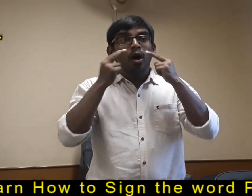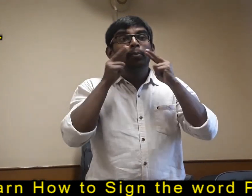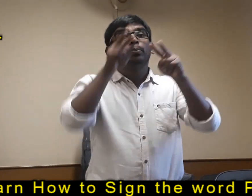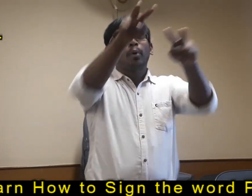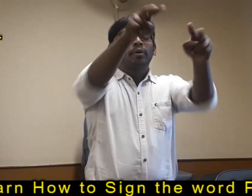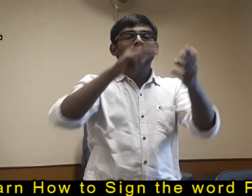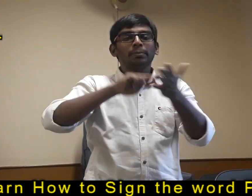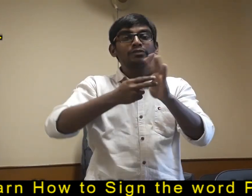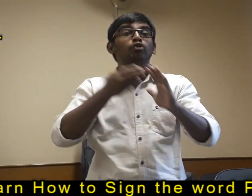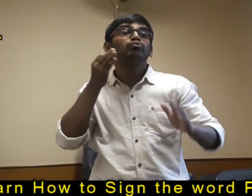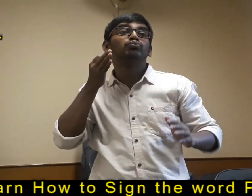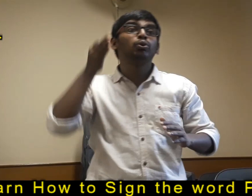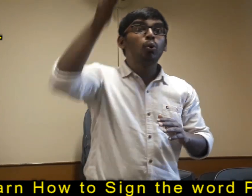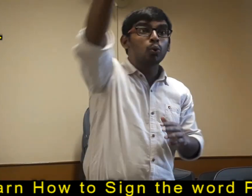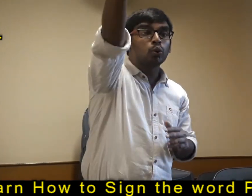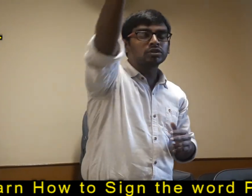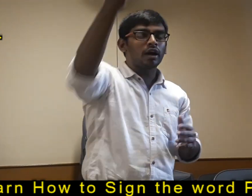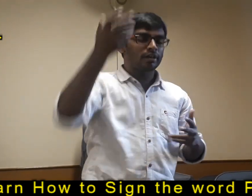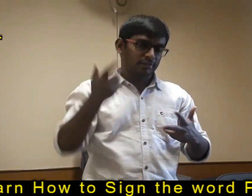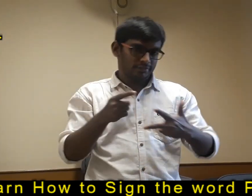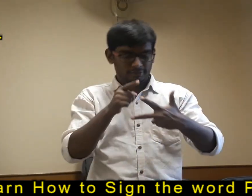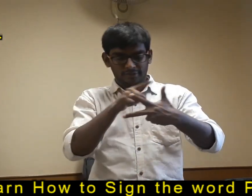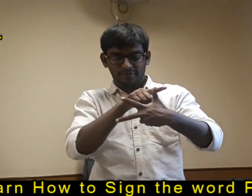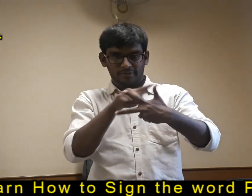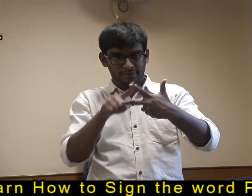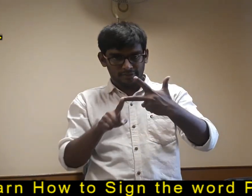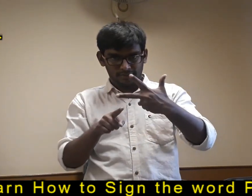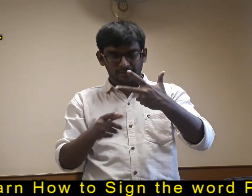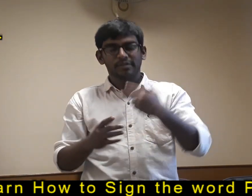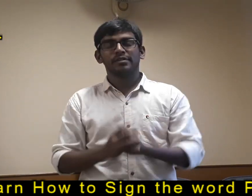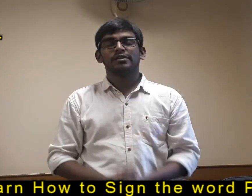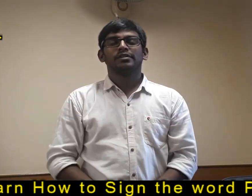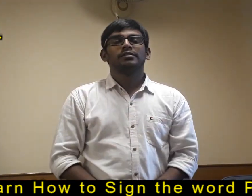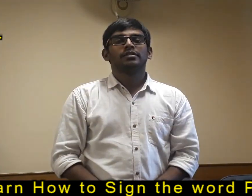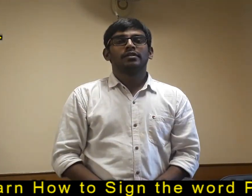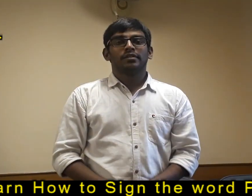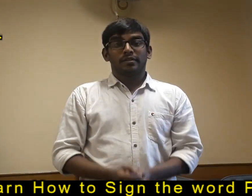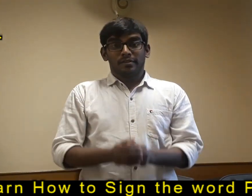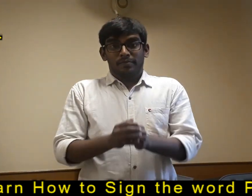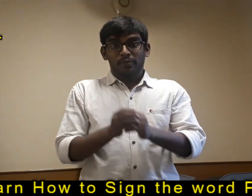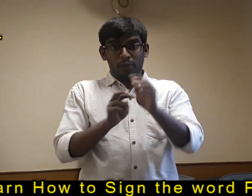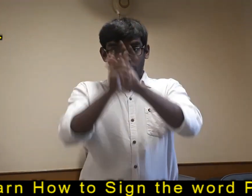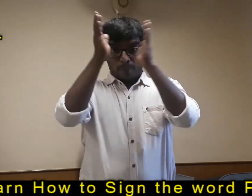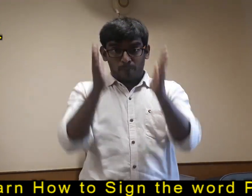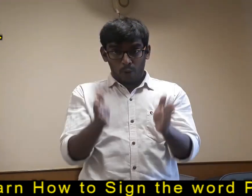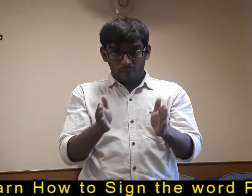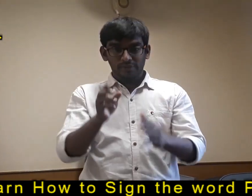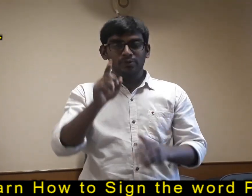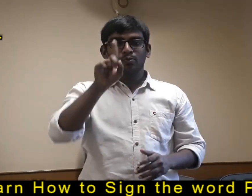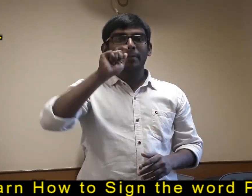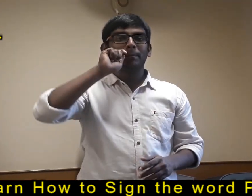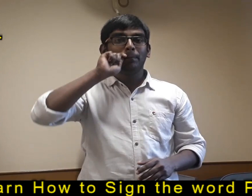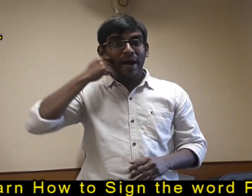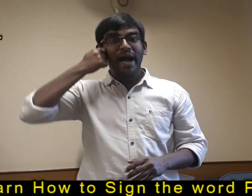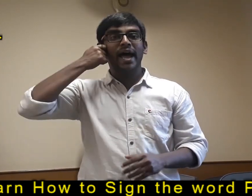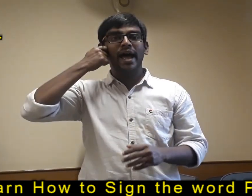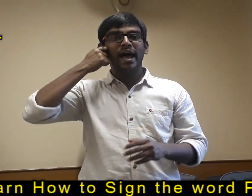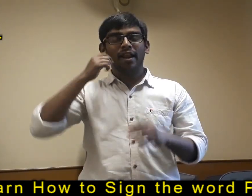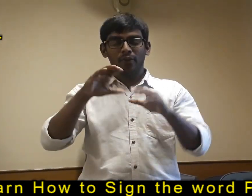would recognize a voice as if from the dust in the Book of Mormon. That voice you feel as you read testifies